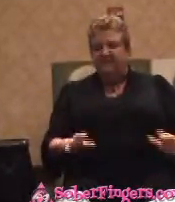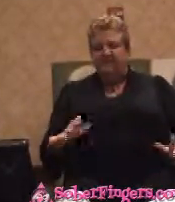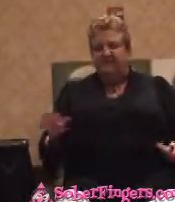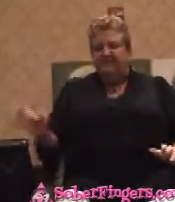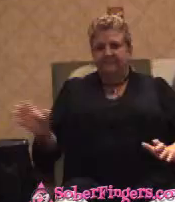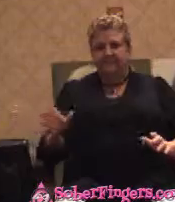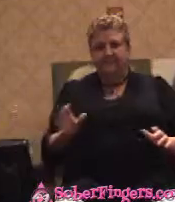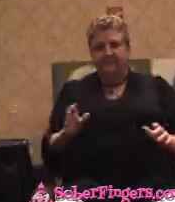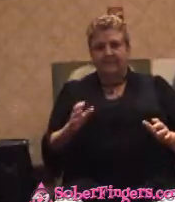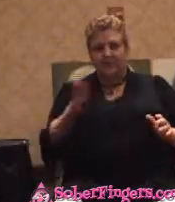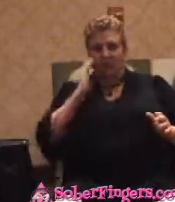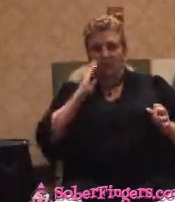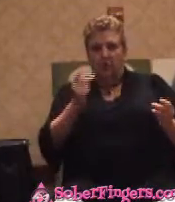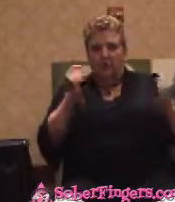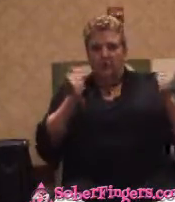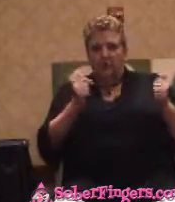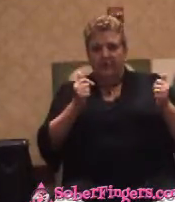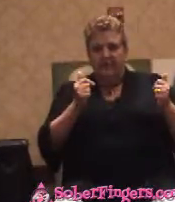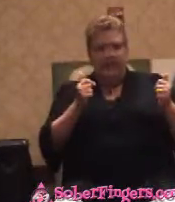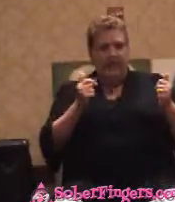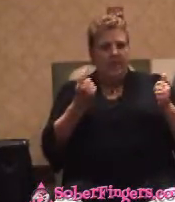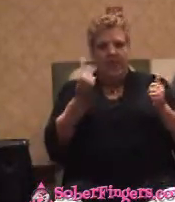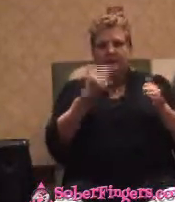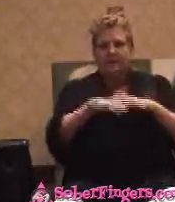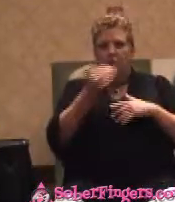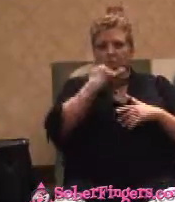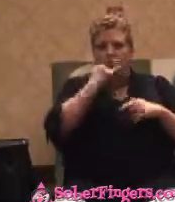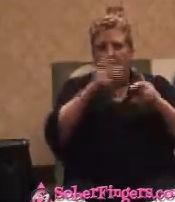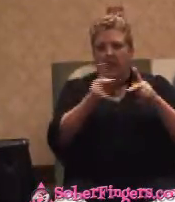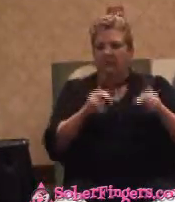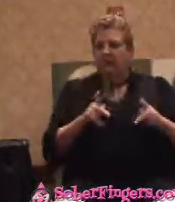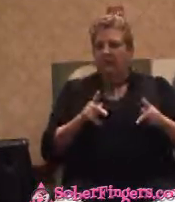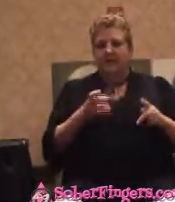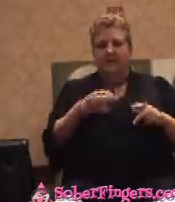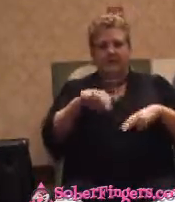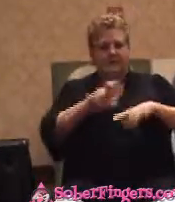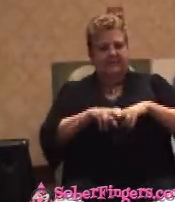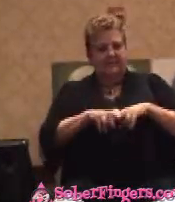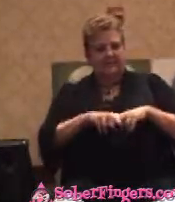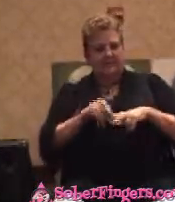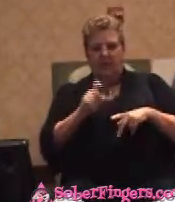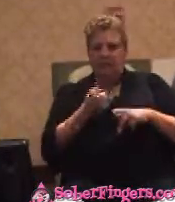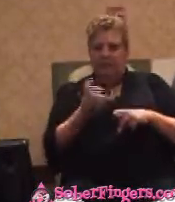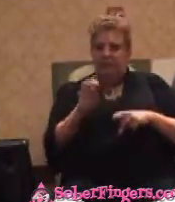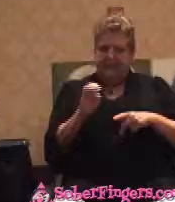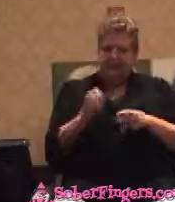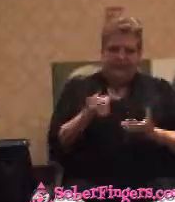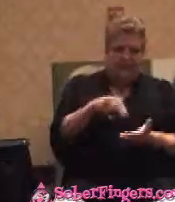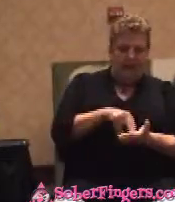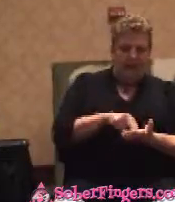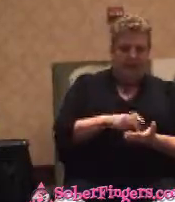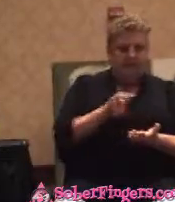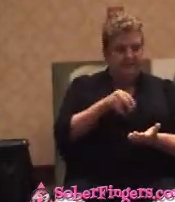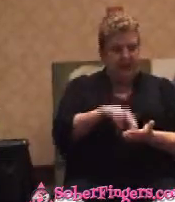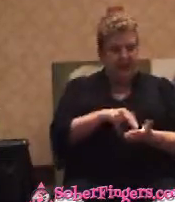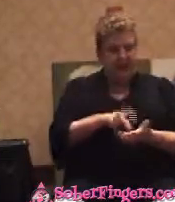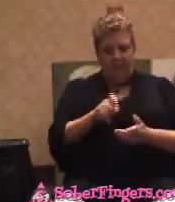Were you ever potentially in the wrong place? I'm sitting down. I'll be standing up. I'm standing up. I'll be walking. I'm walking. I'll be outside.